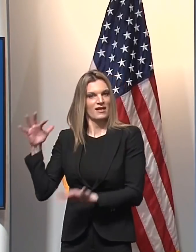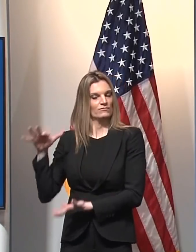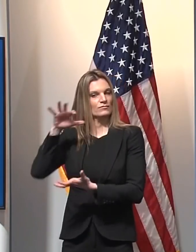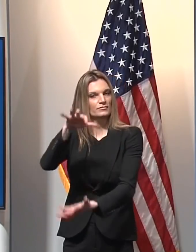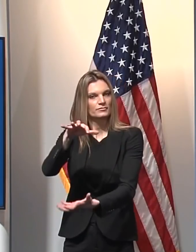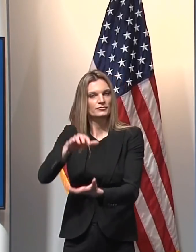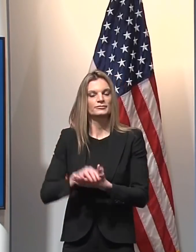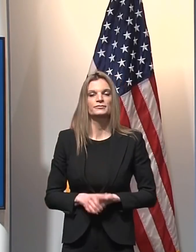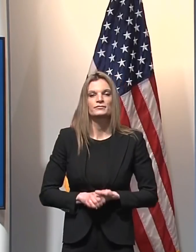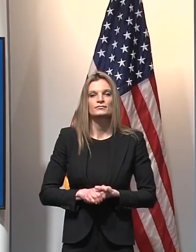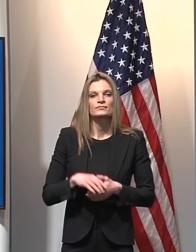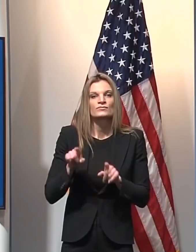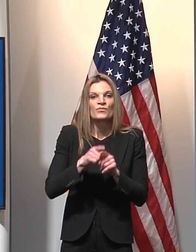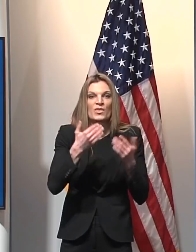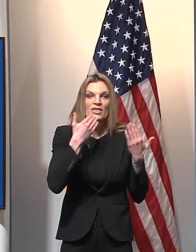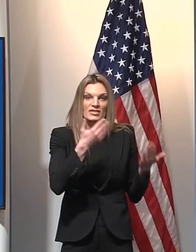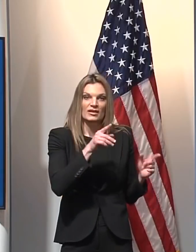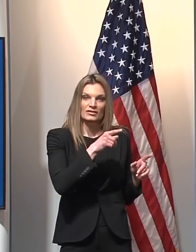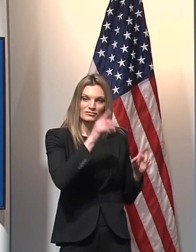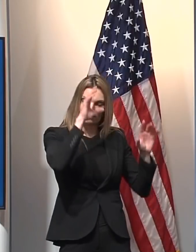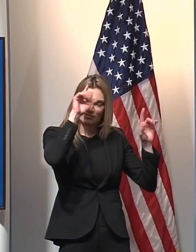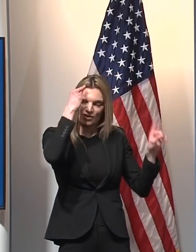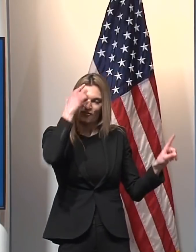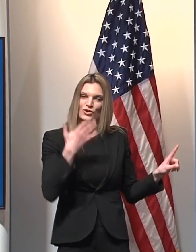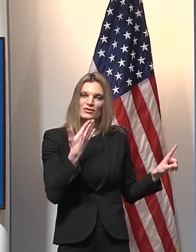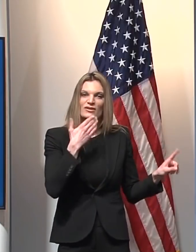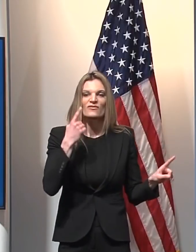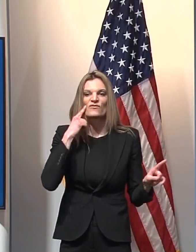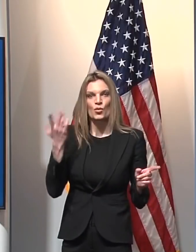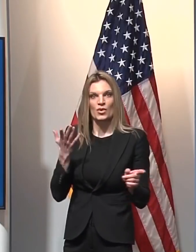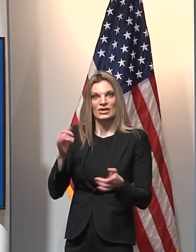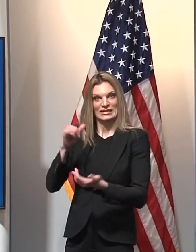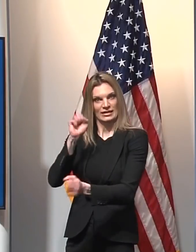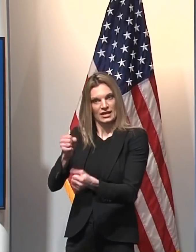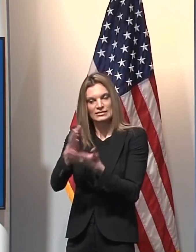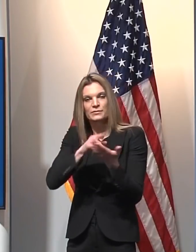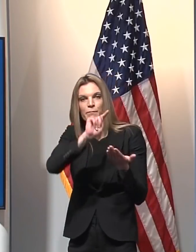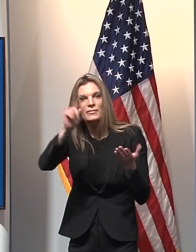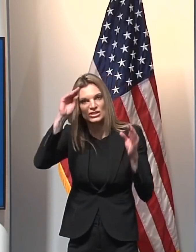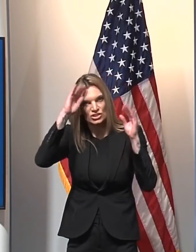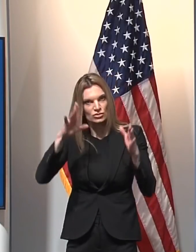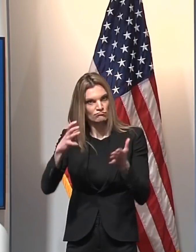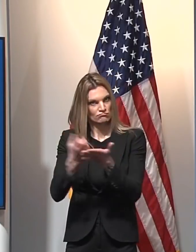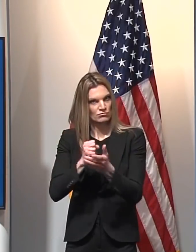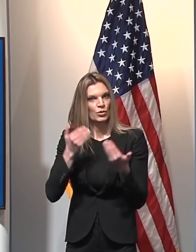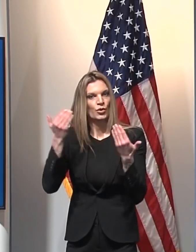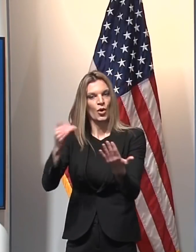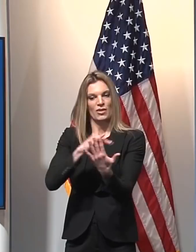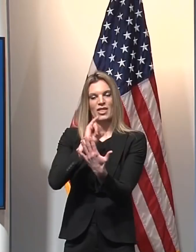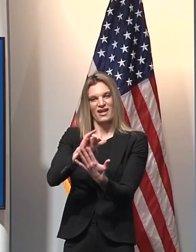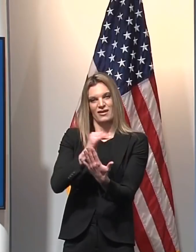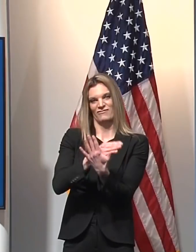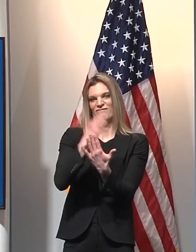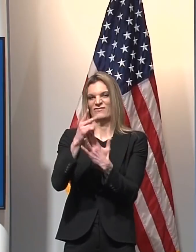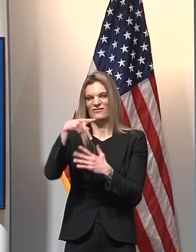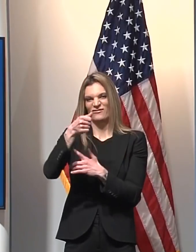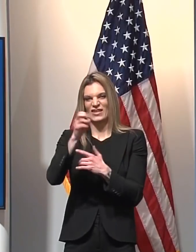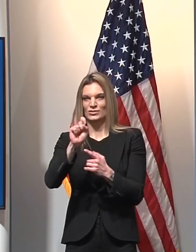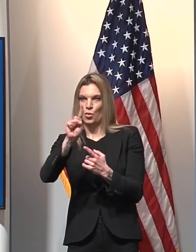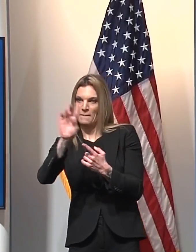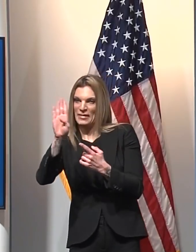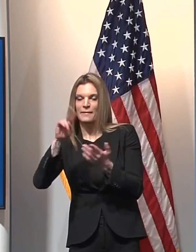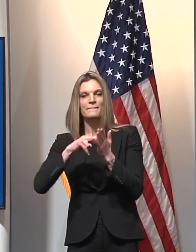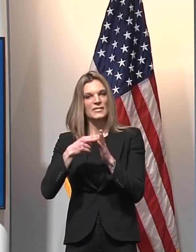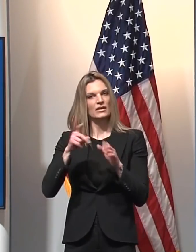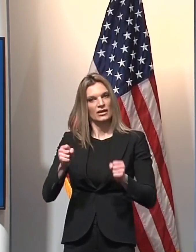Whitmer's designation of educators as essential workers in the 1B vaccination class and with support of our local health department and health